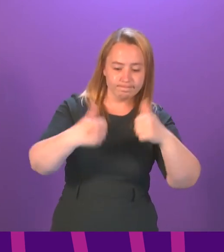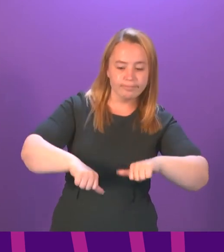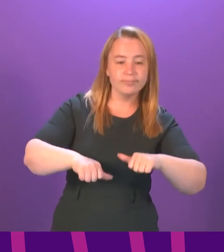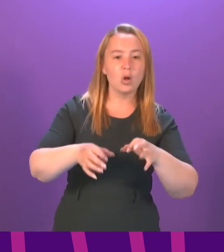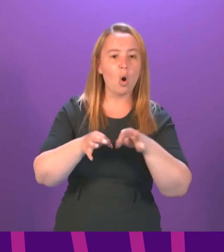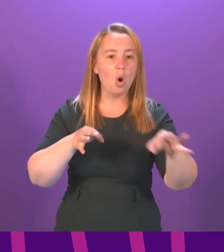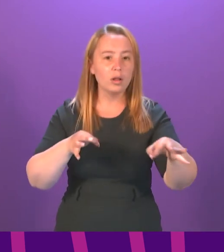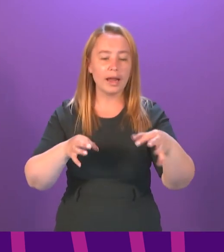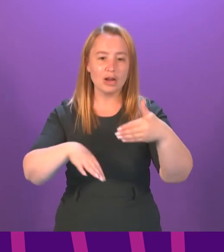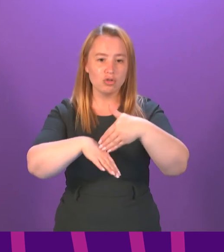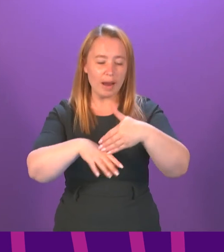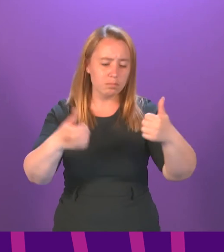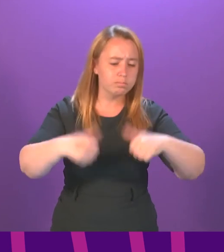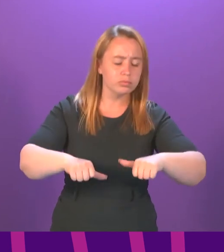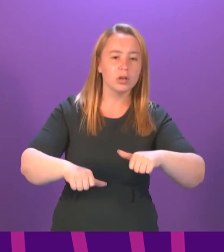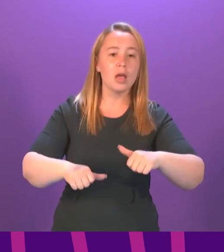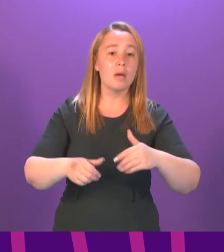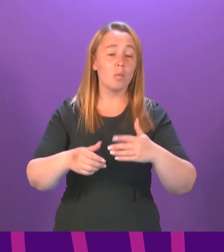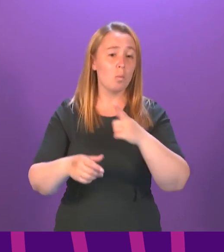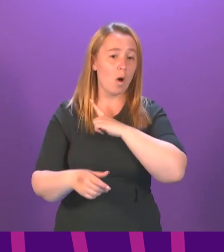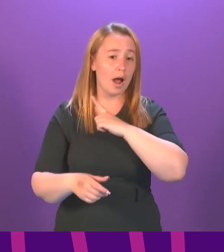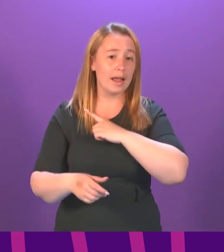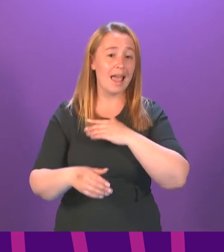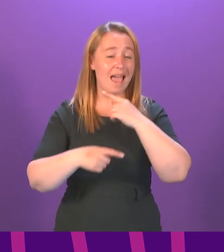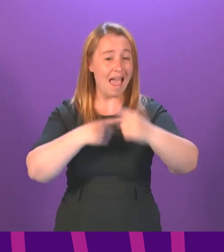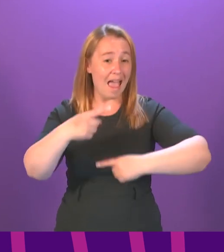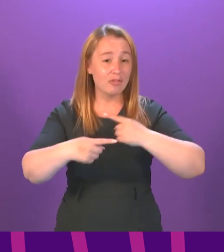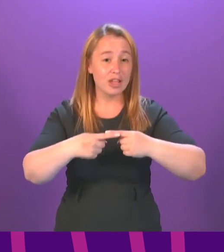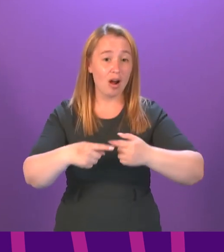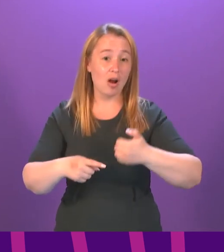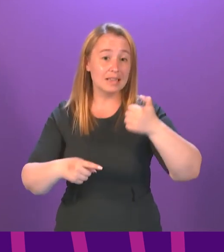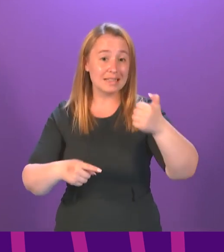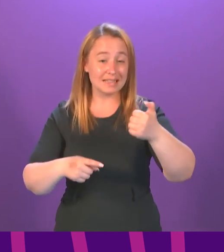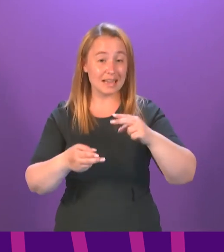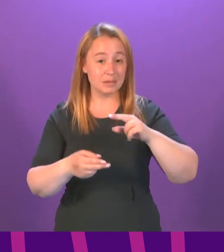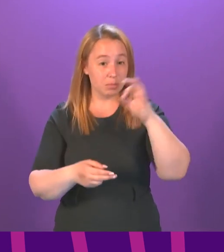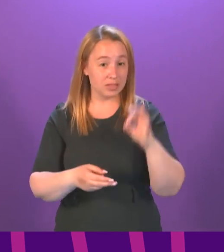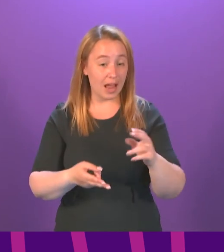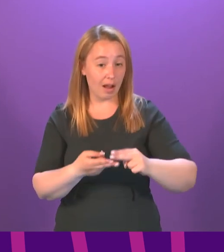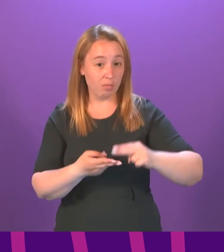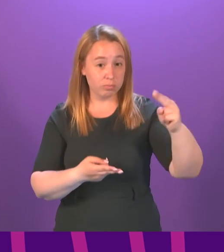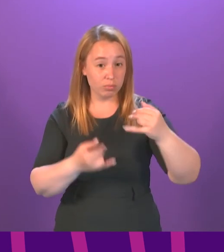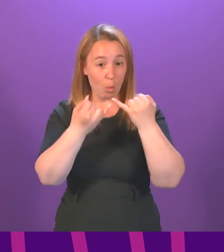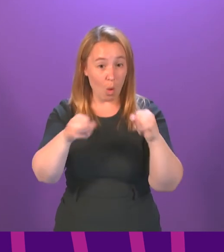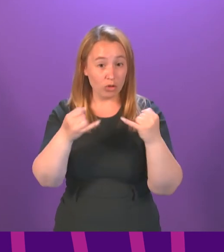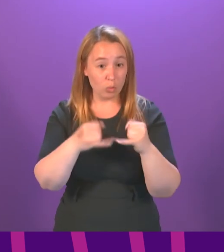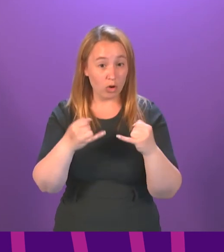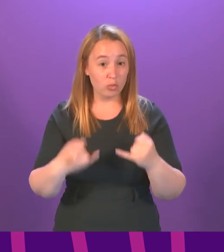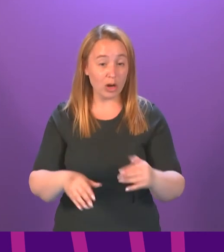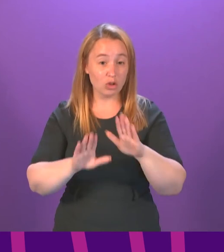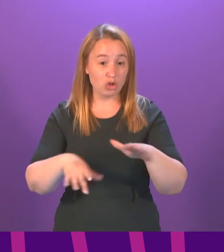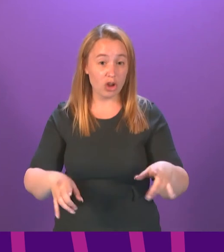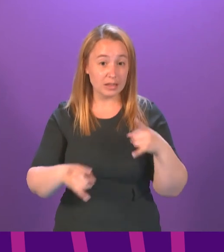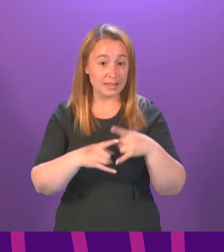of a 6% year-on-year increase in online child sex abuse crimes. Cabinet Secretary Keith Brown.